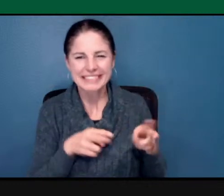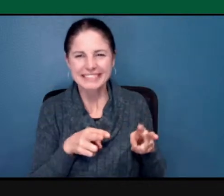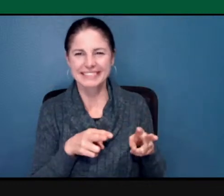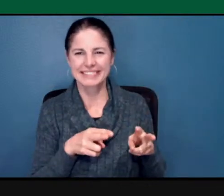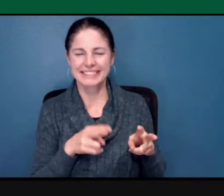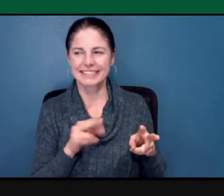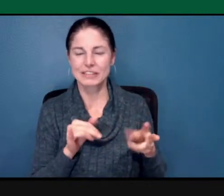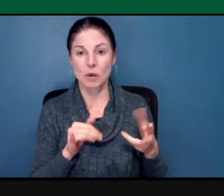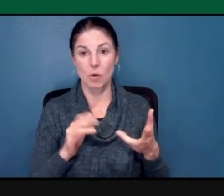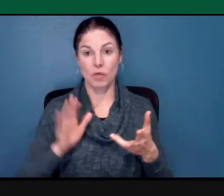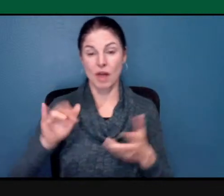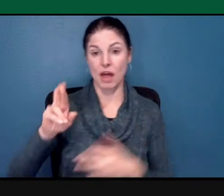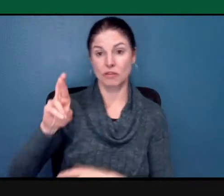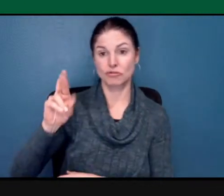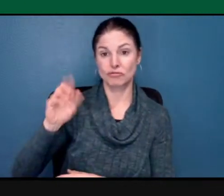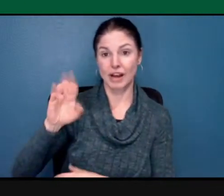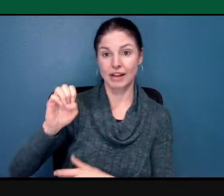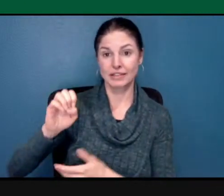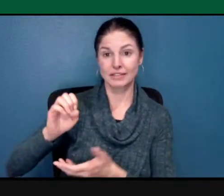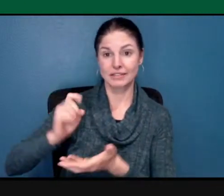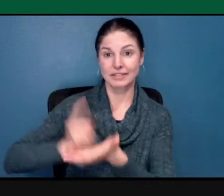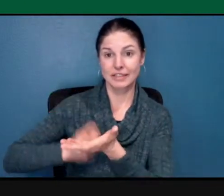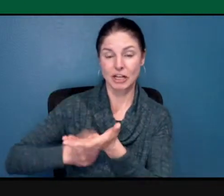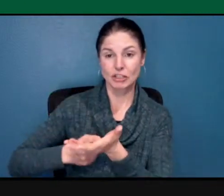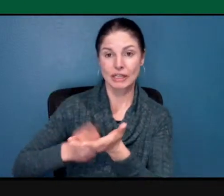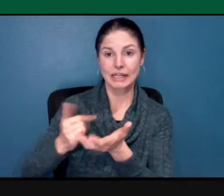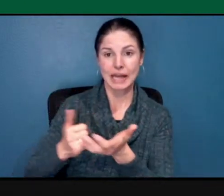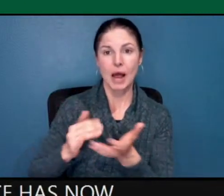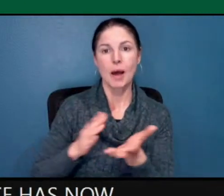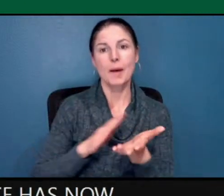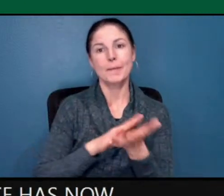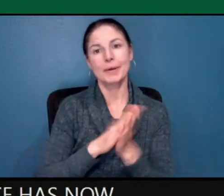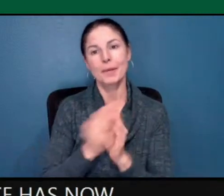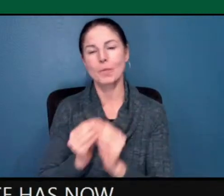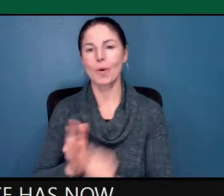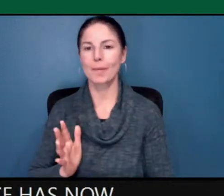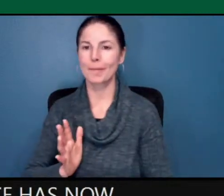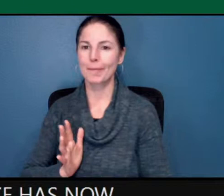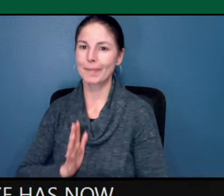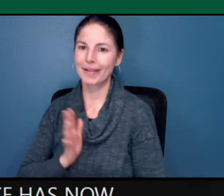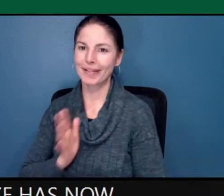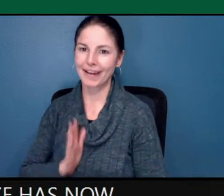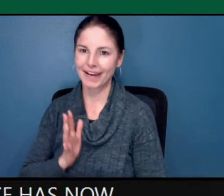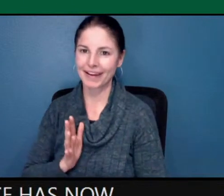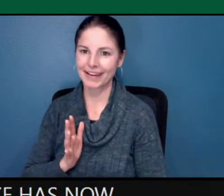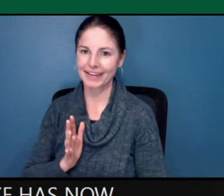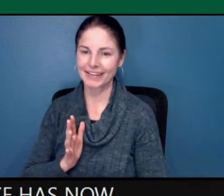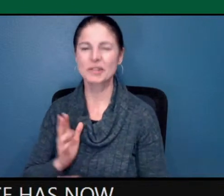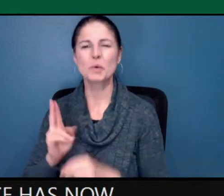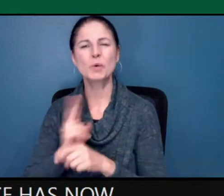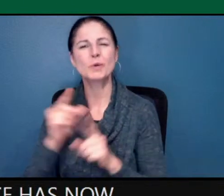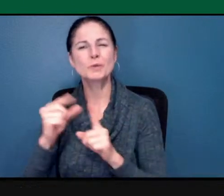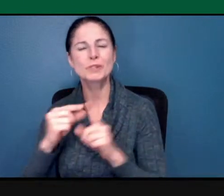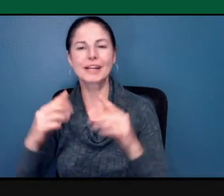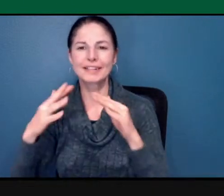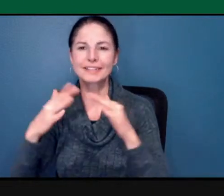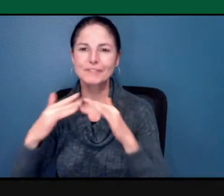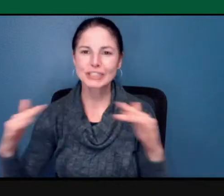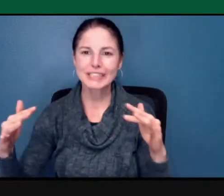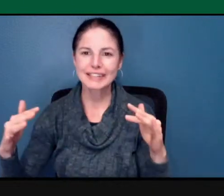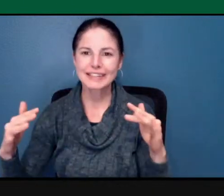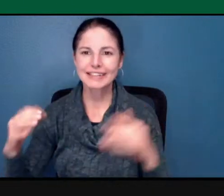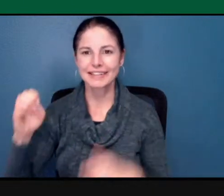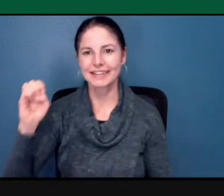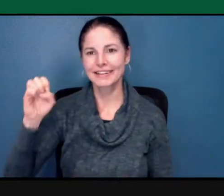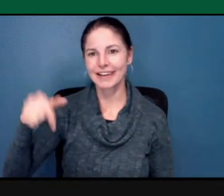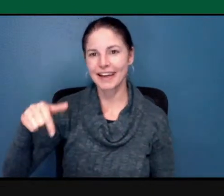has now shifted back to more polite terms like diversity and equity. Not to say that those things